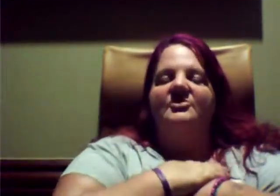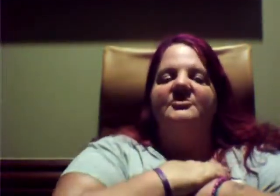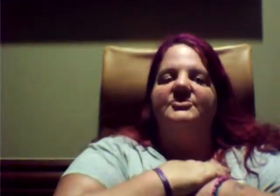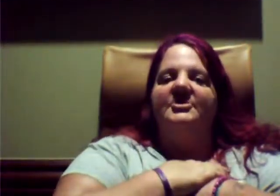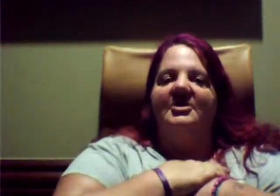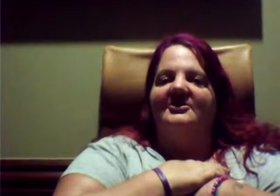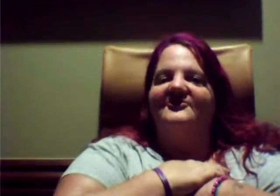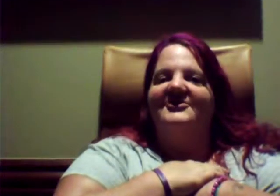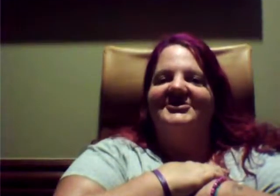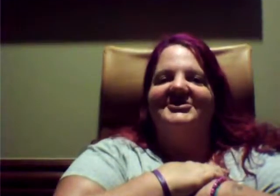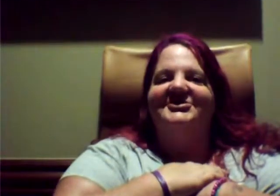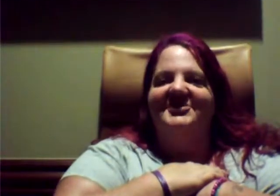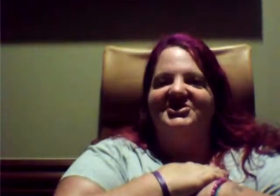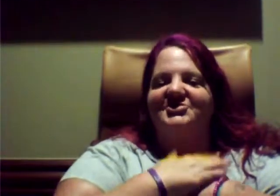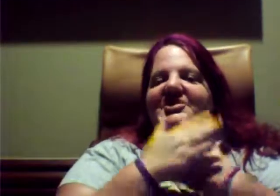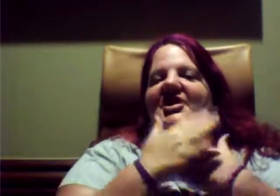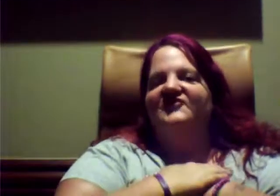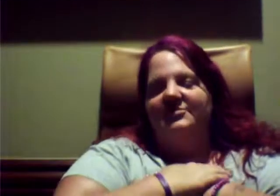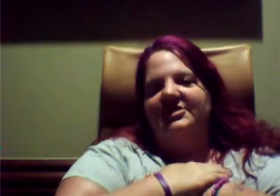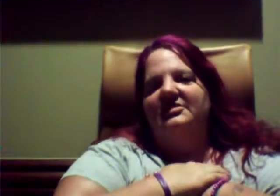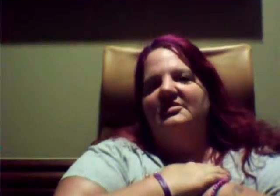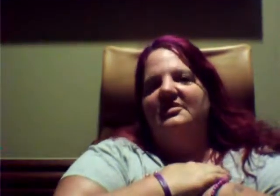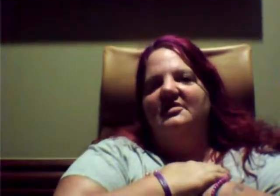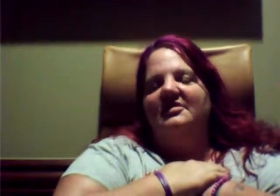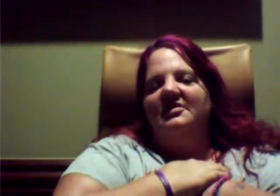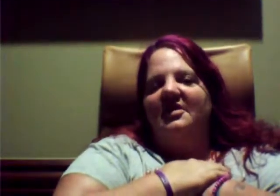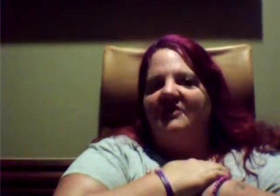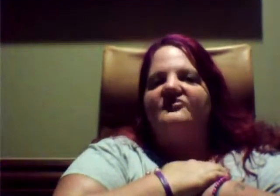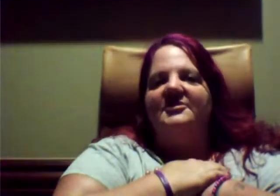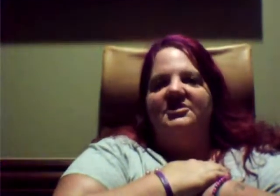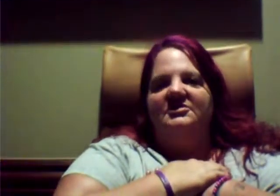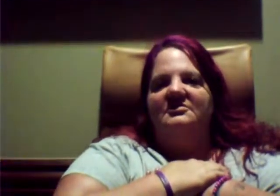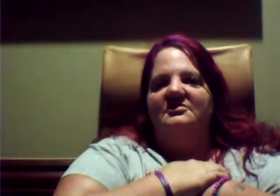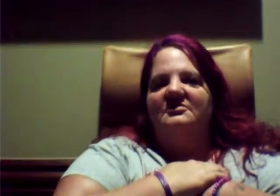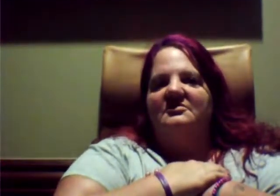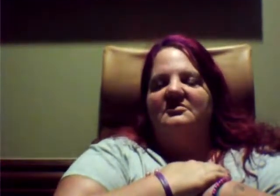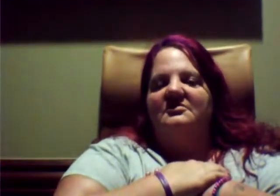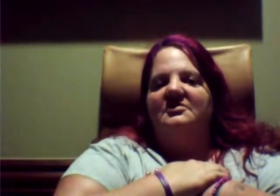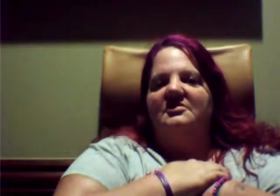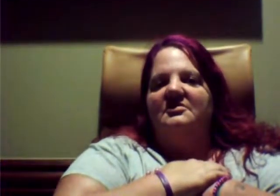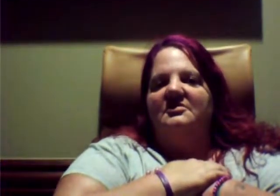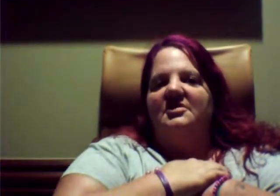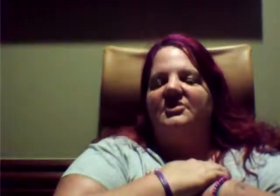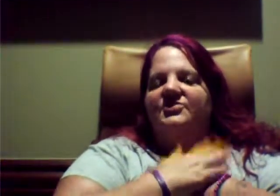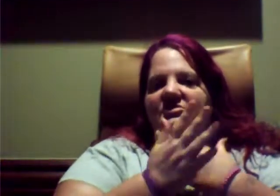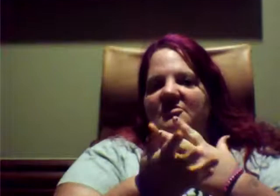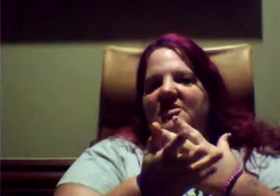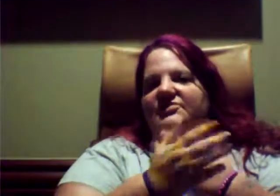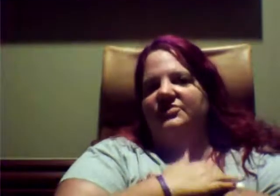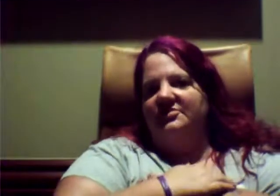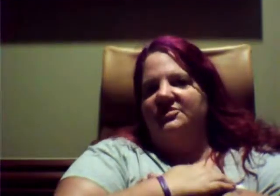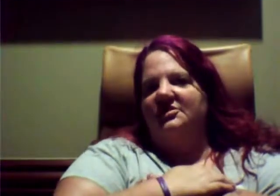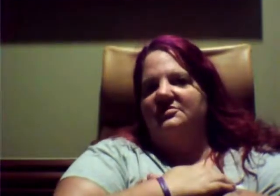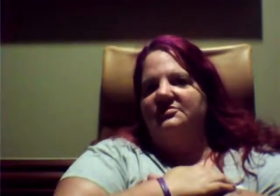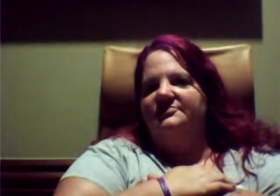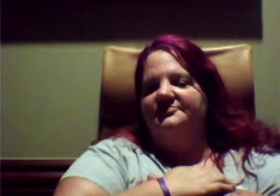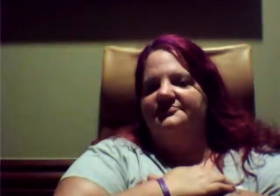my sole mission in life to make sure that everybody, everybody has the human rights that they're entitled to.